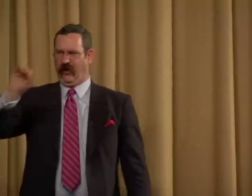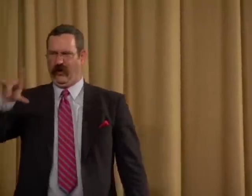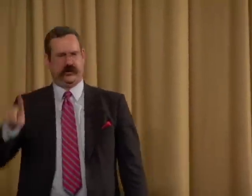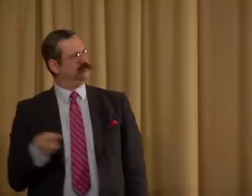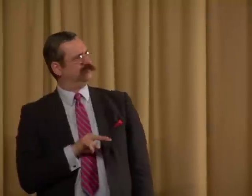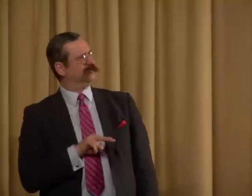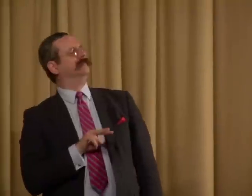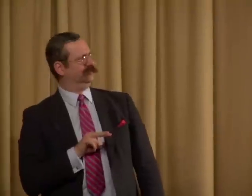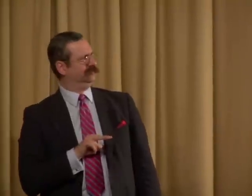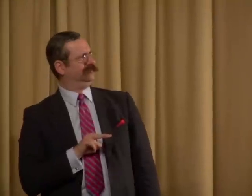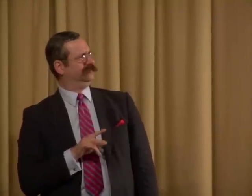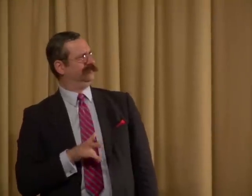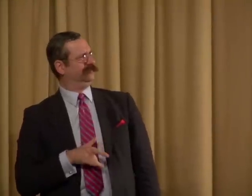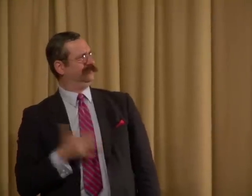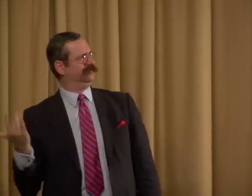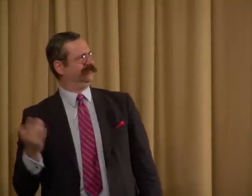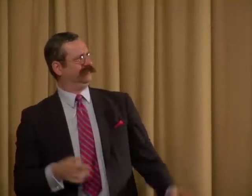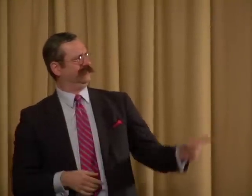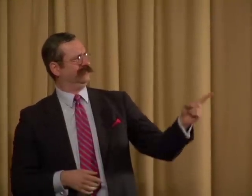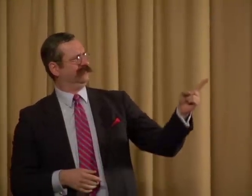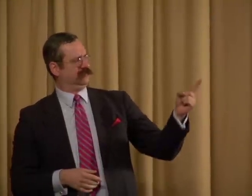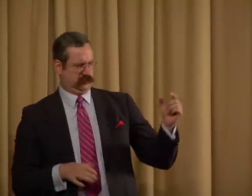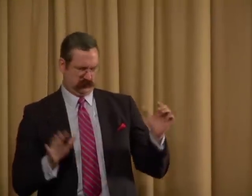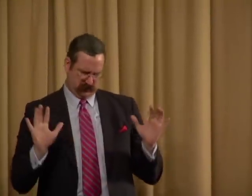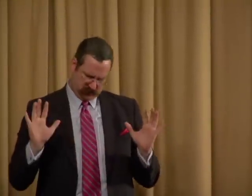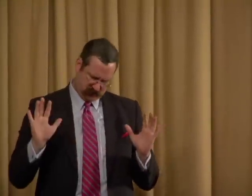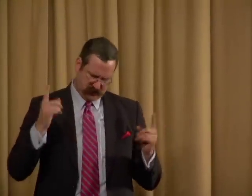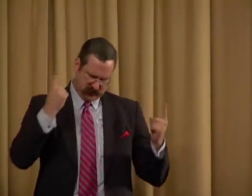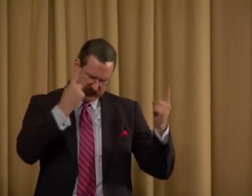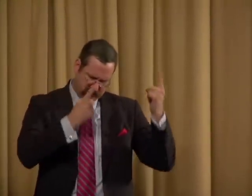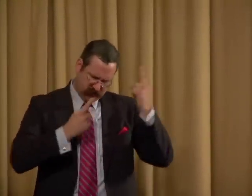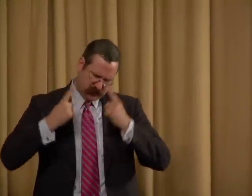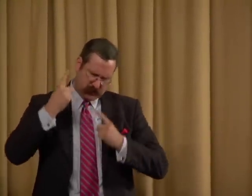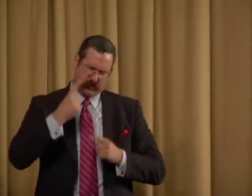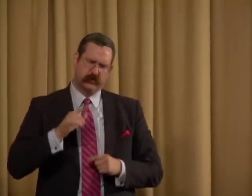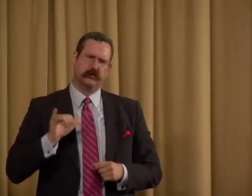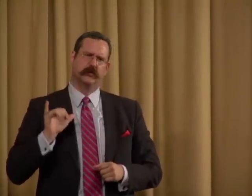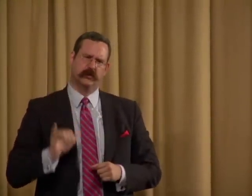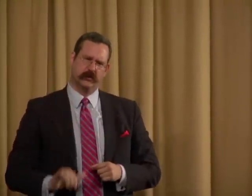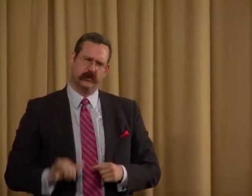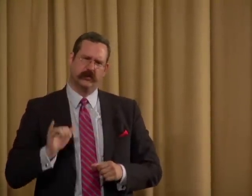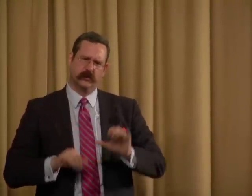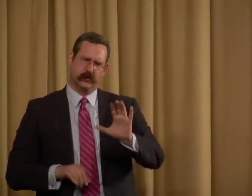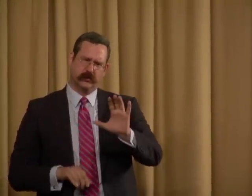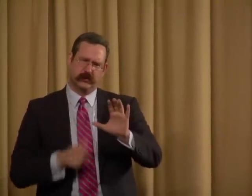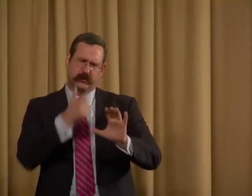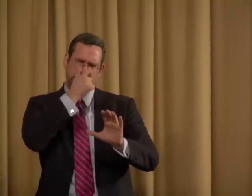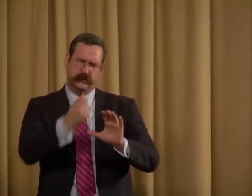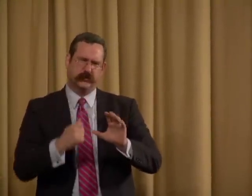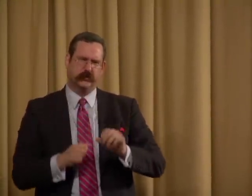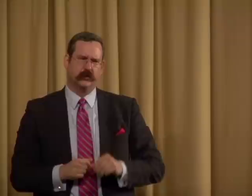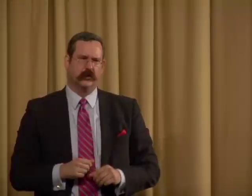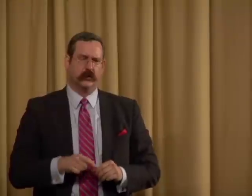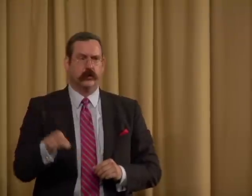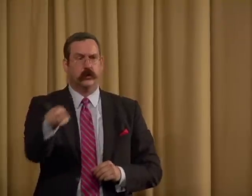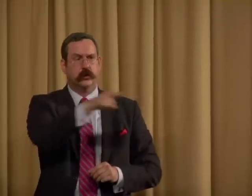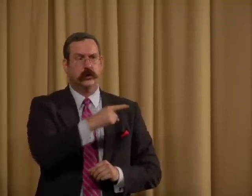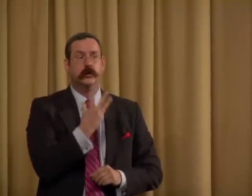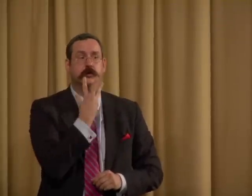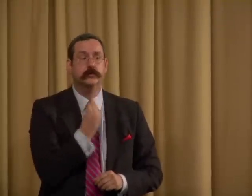That was Lloyd looking at those other guys blowing the wind into their own sails. Interesting.